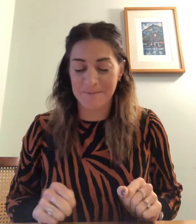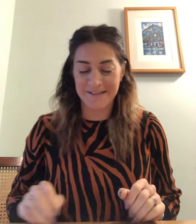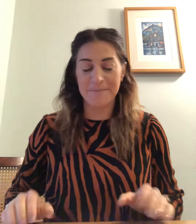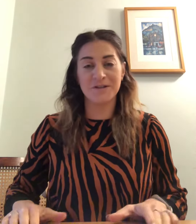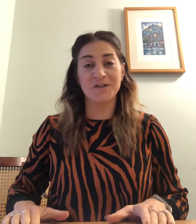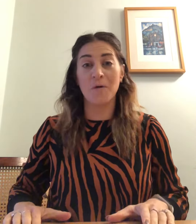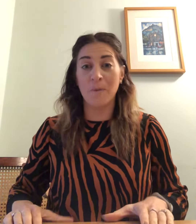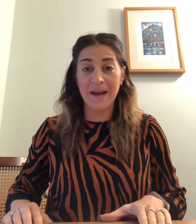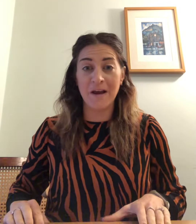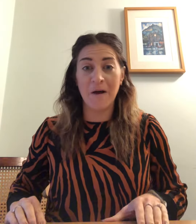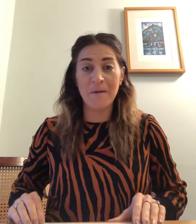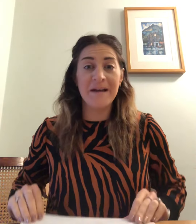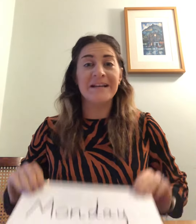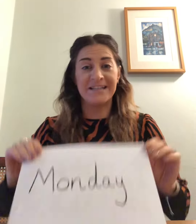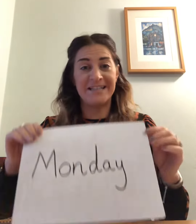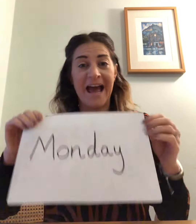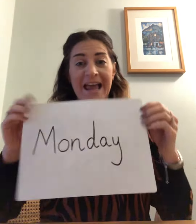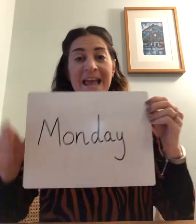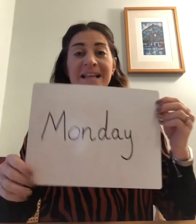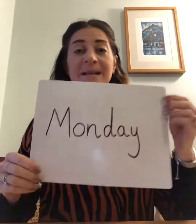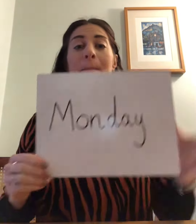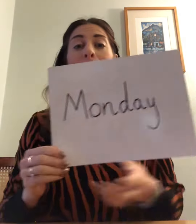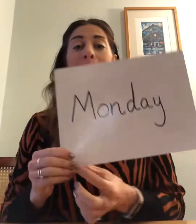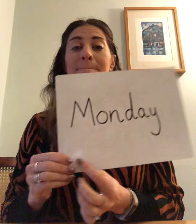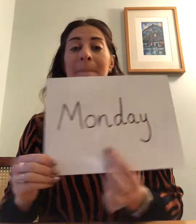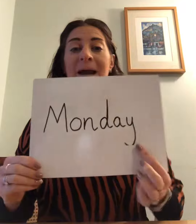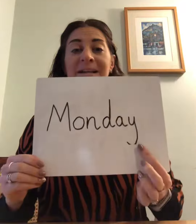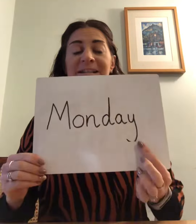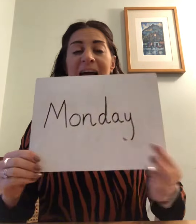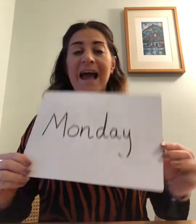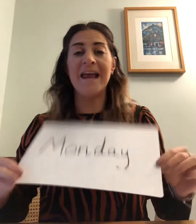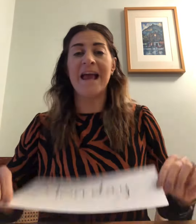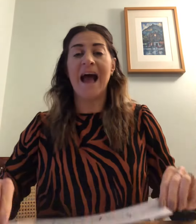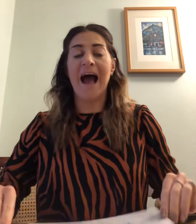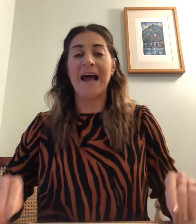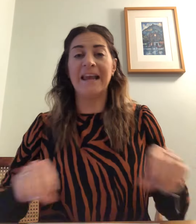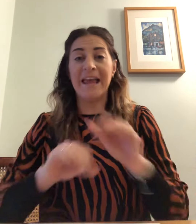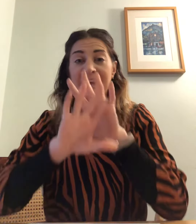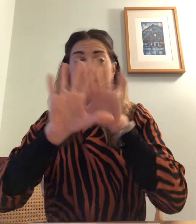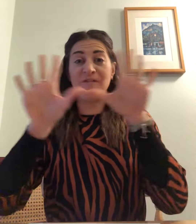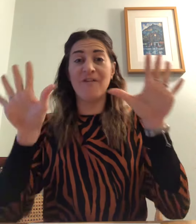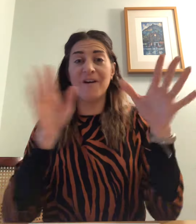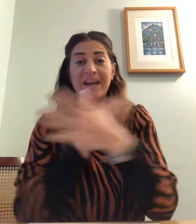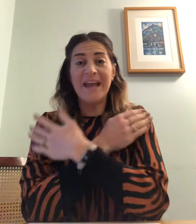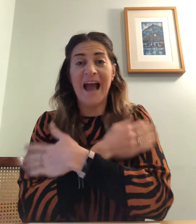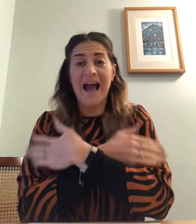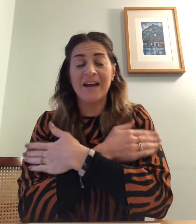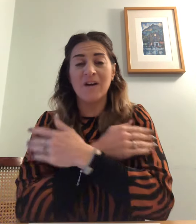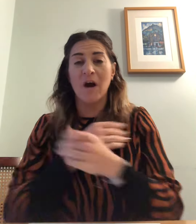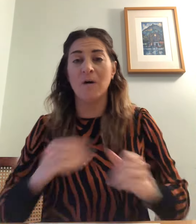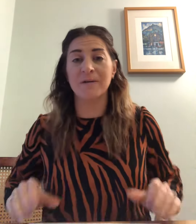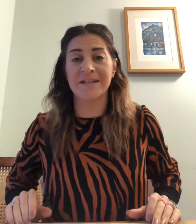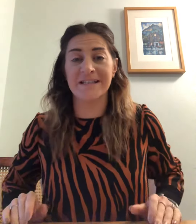reception. So we know today is Monday and it is foggy and cold today.